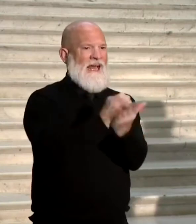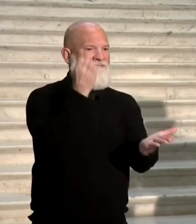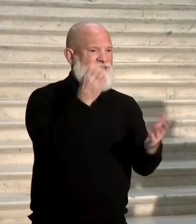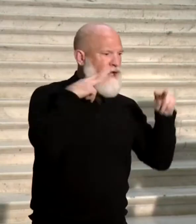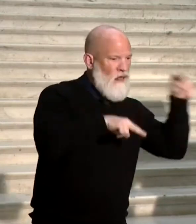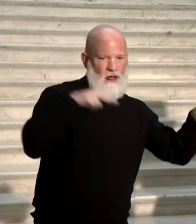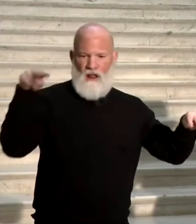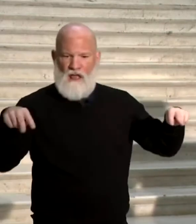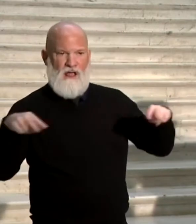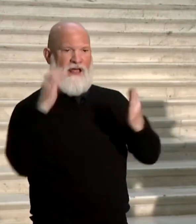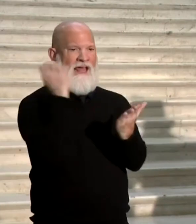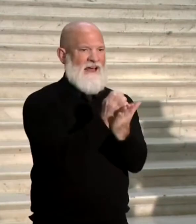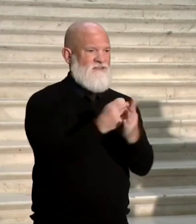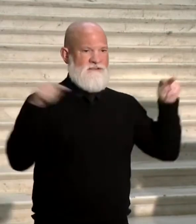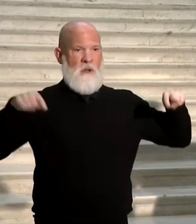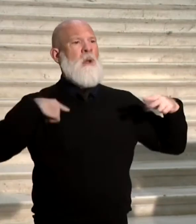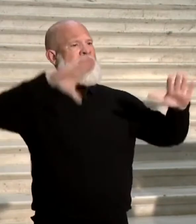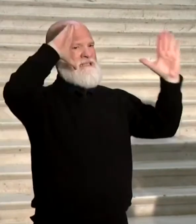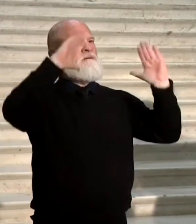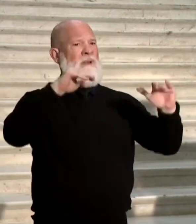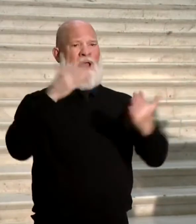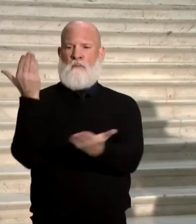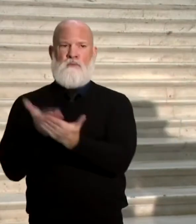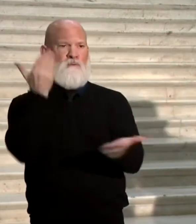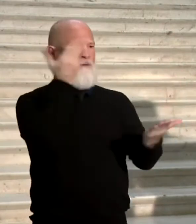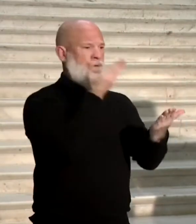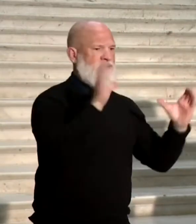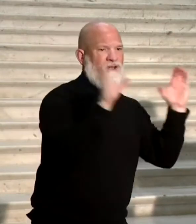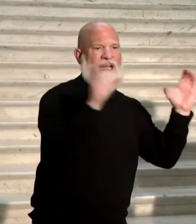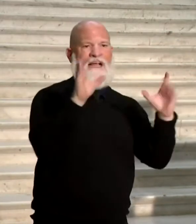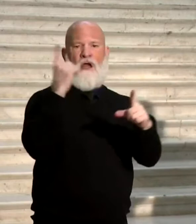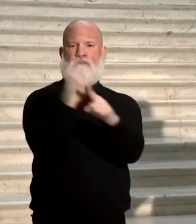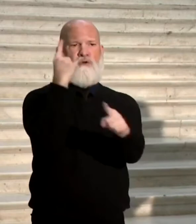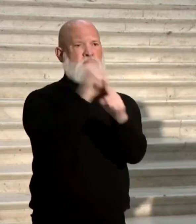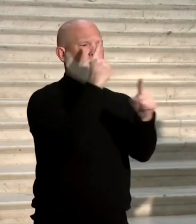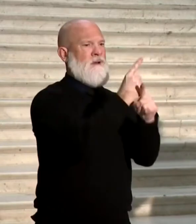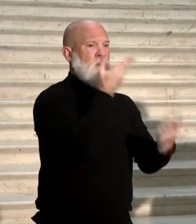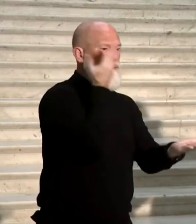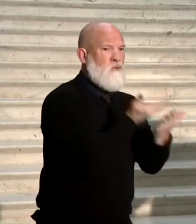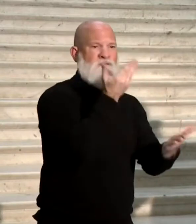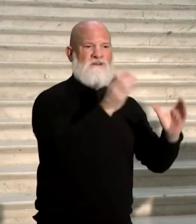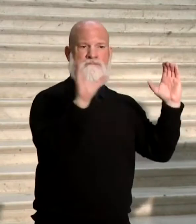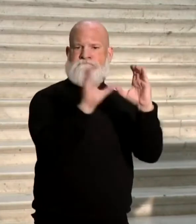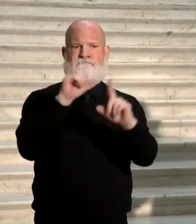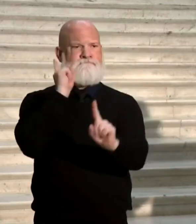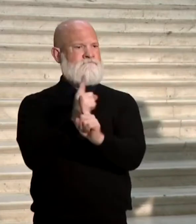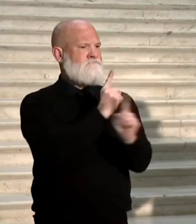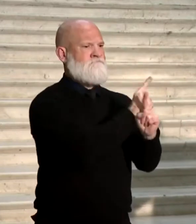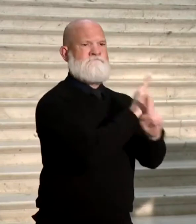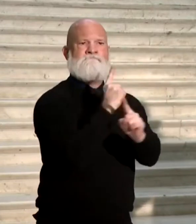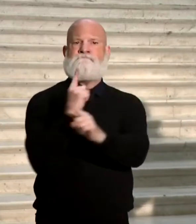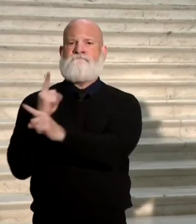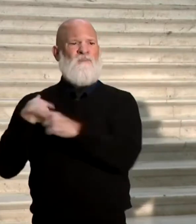that, and that will prove our certification was proper at the end of the day. And that we follow the process properly. And I give you back to Senator Tom